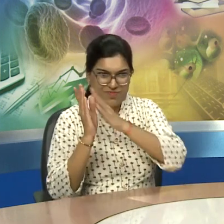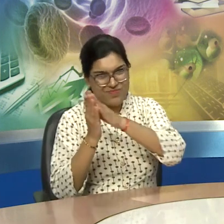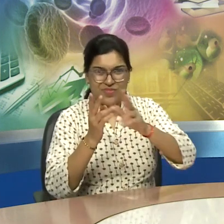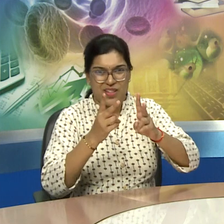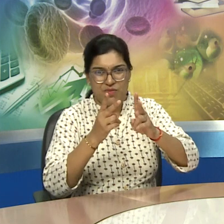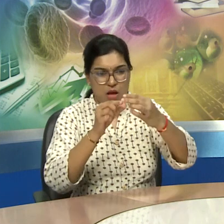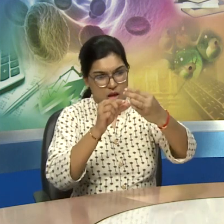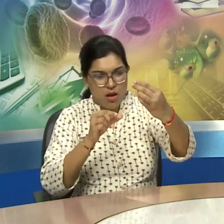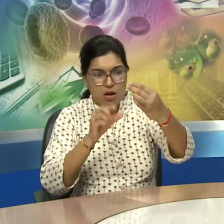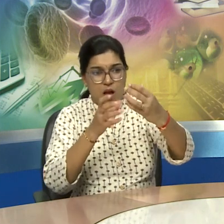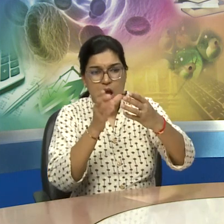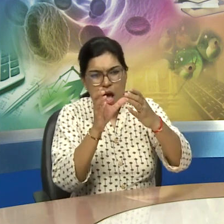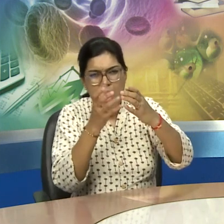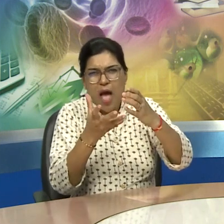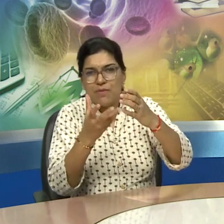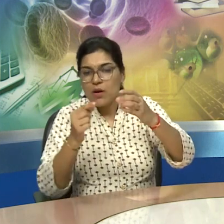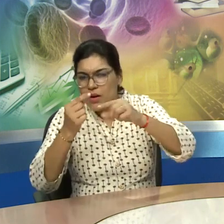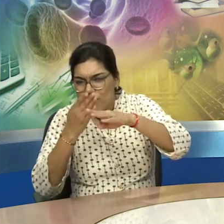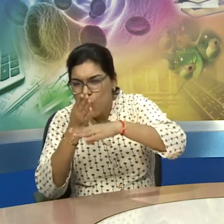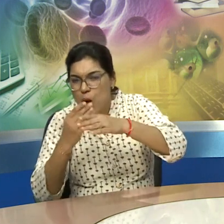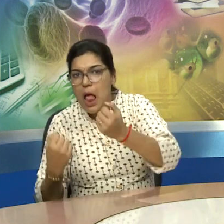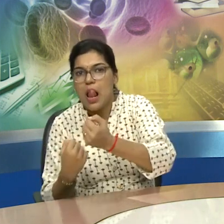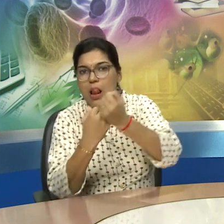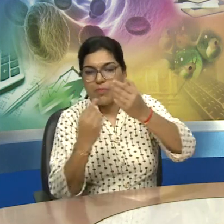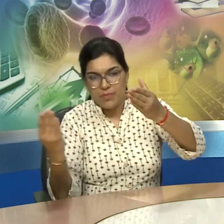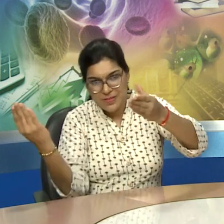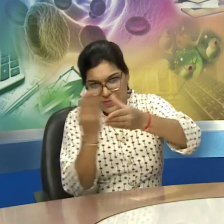better axes sickles and knives